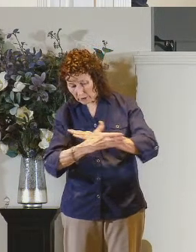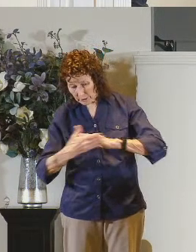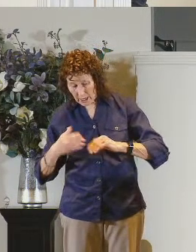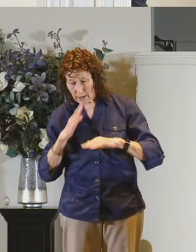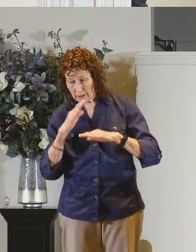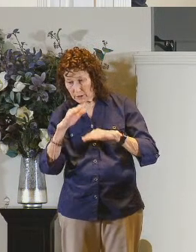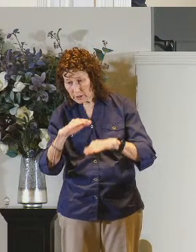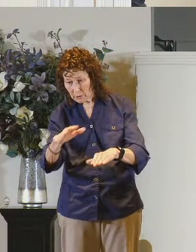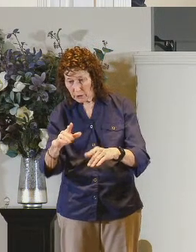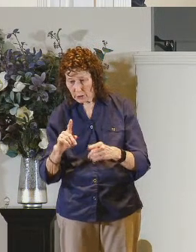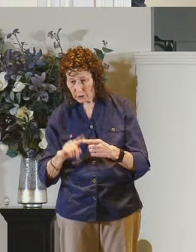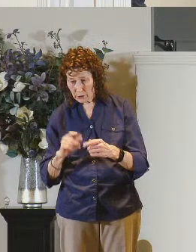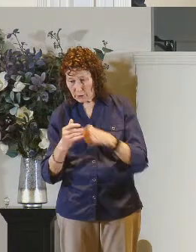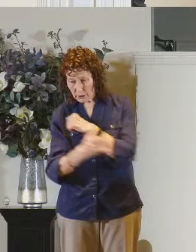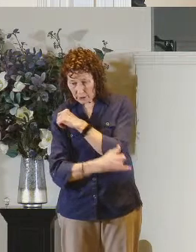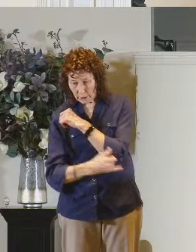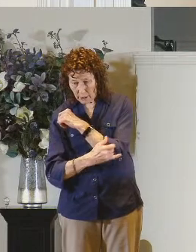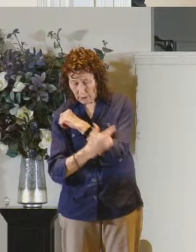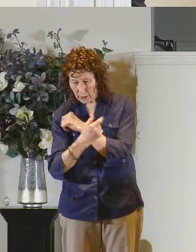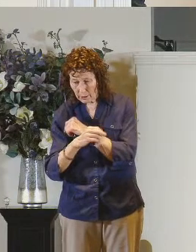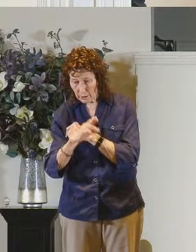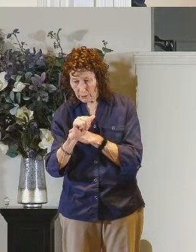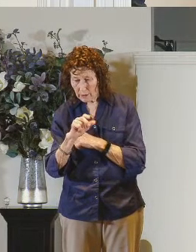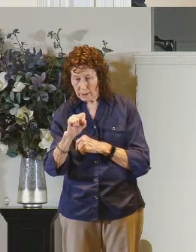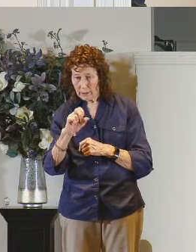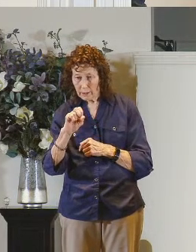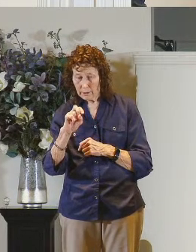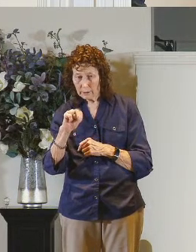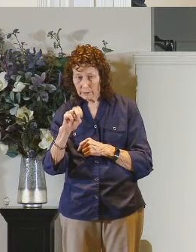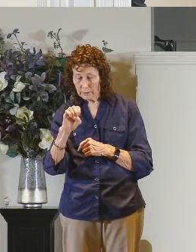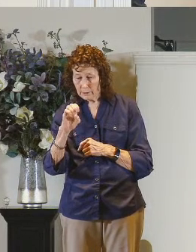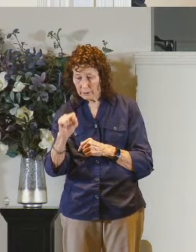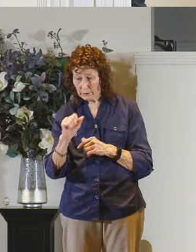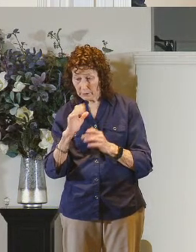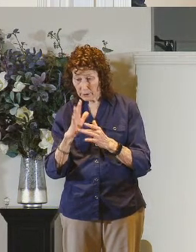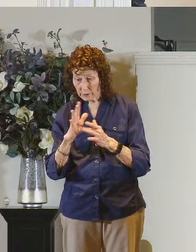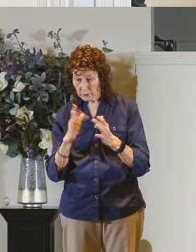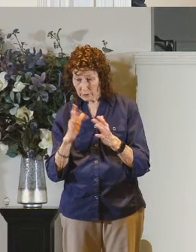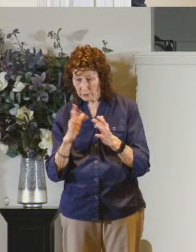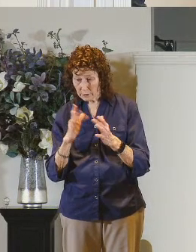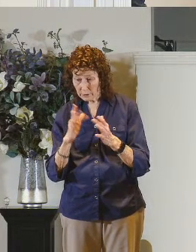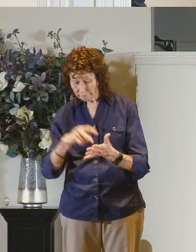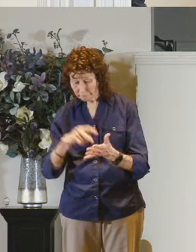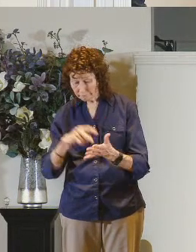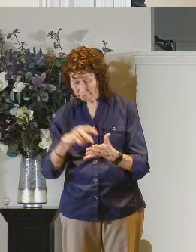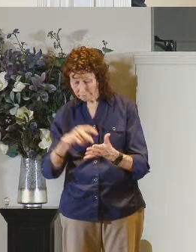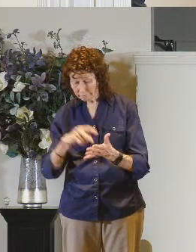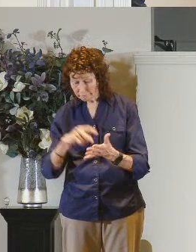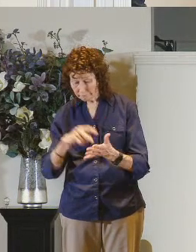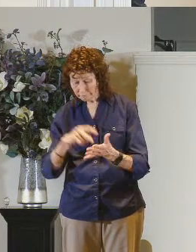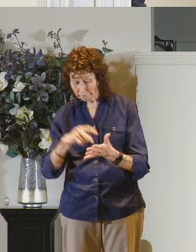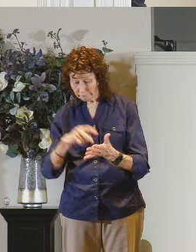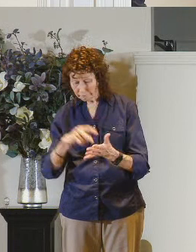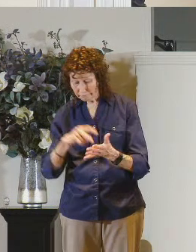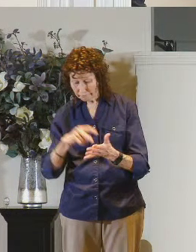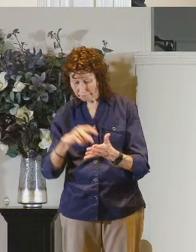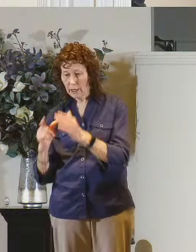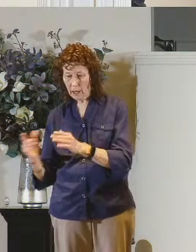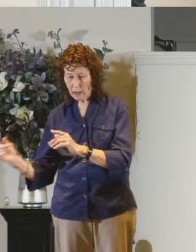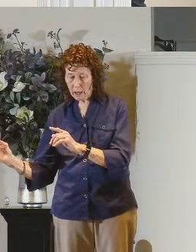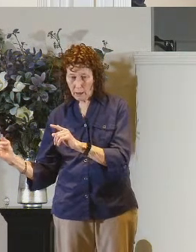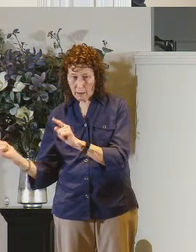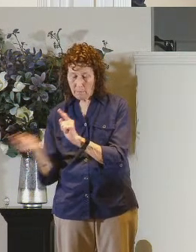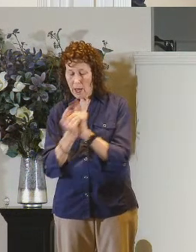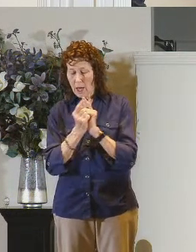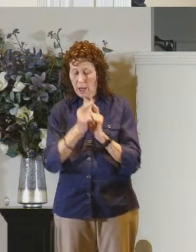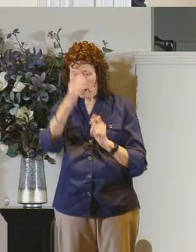sea to the country of the garrisons and when jesus had stepped out of the boat immediately there met him